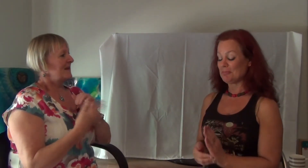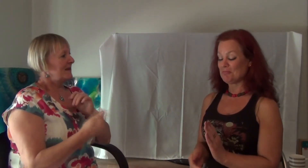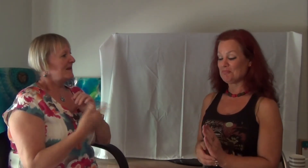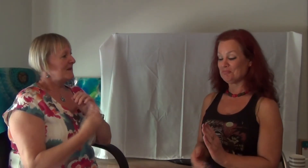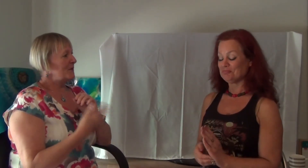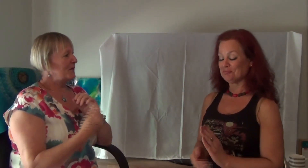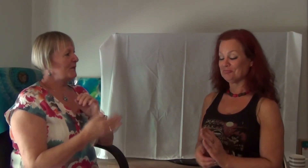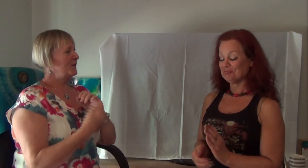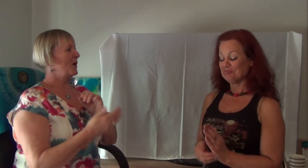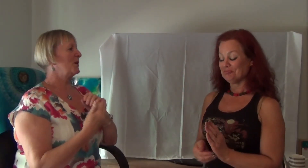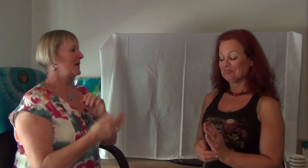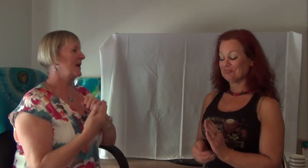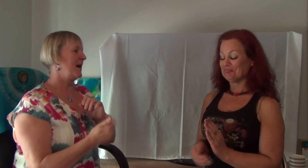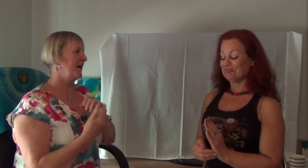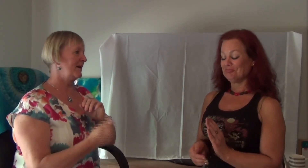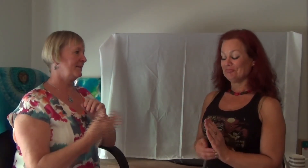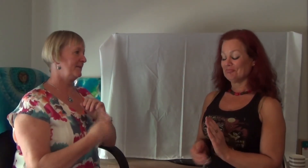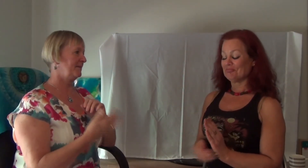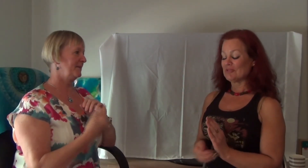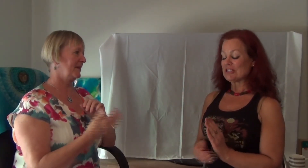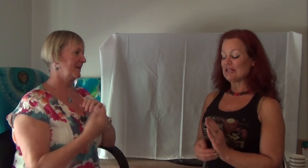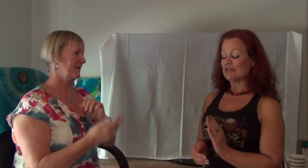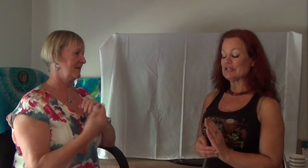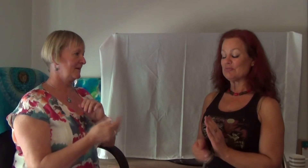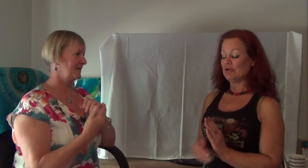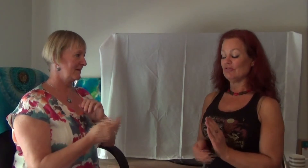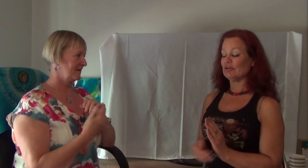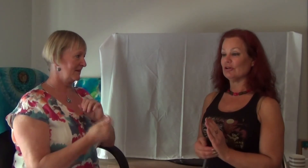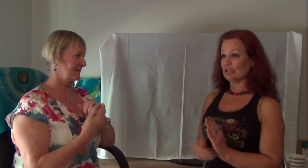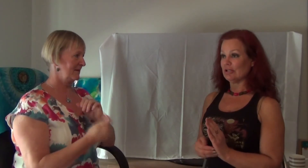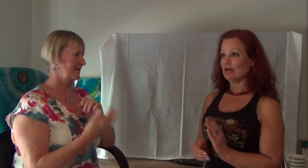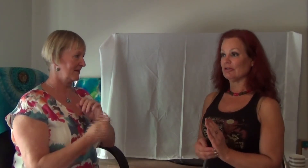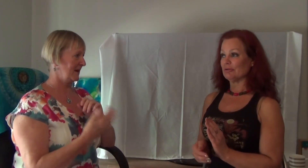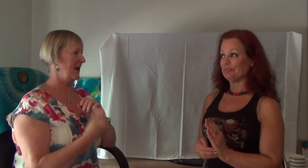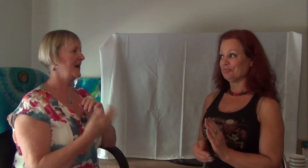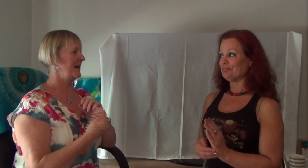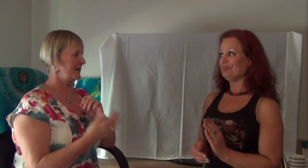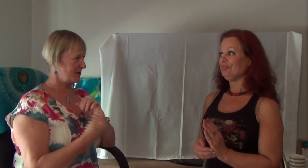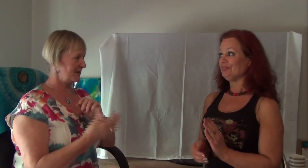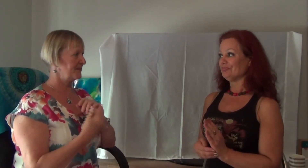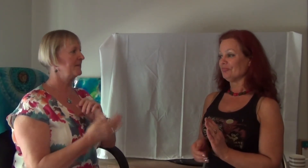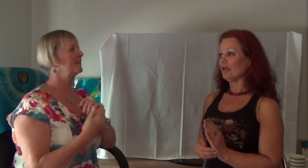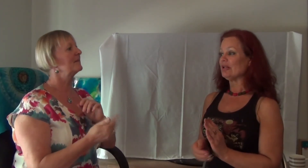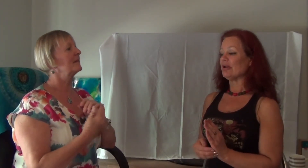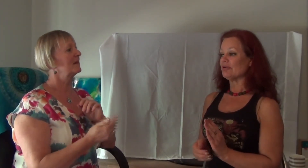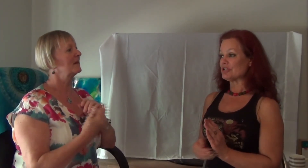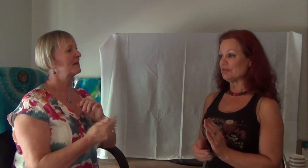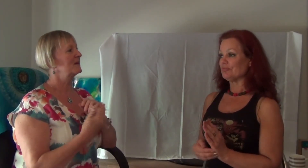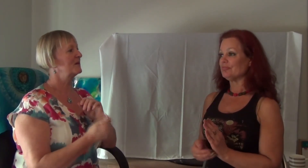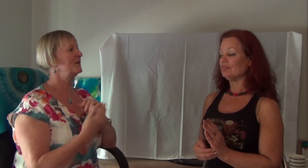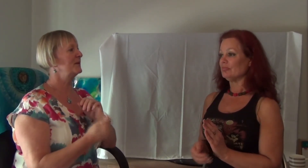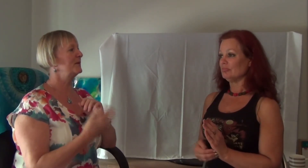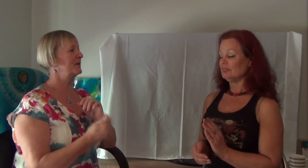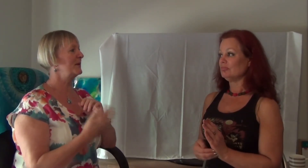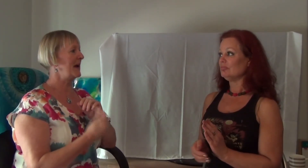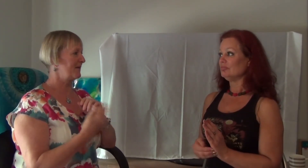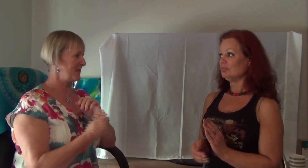Sending this beautiful golden colour and energy to the back of